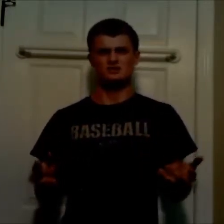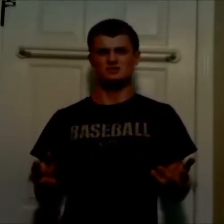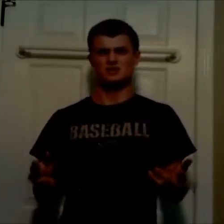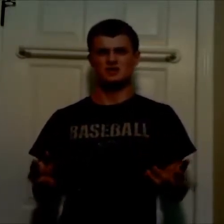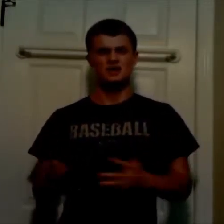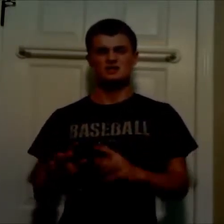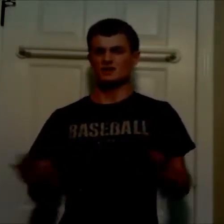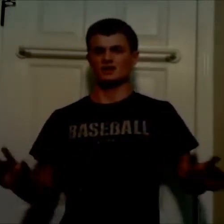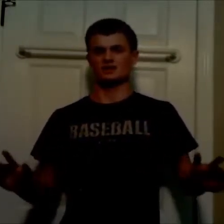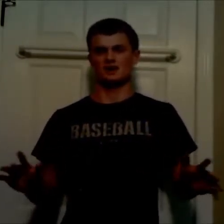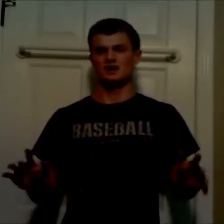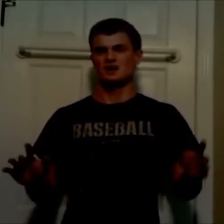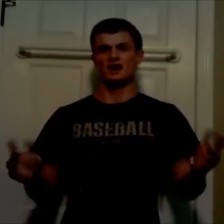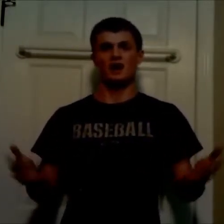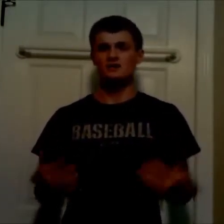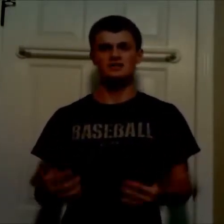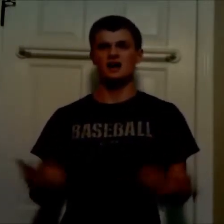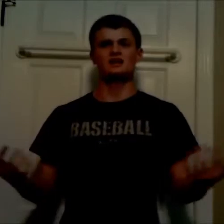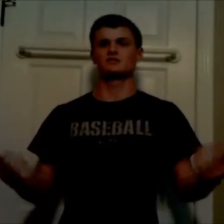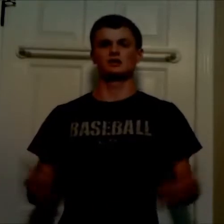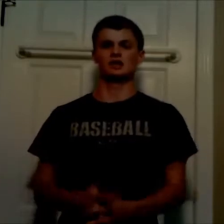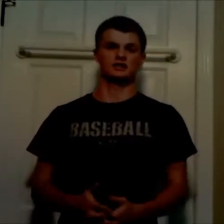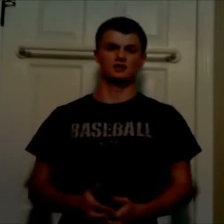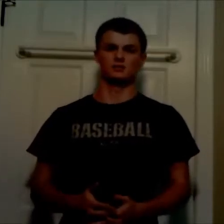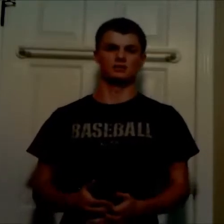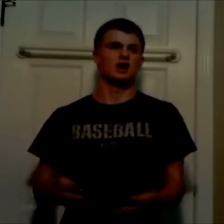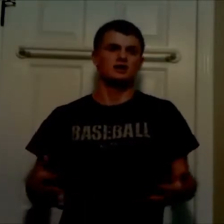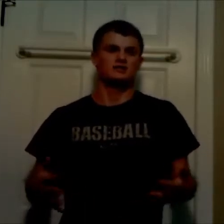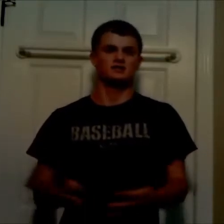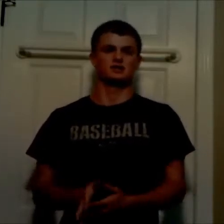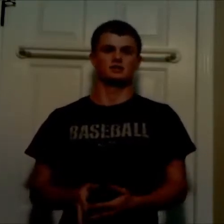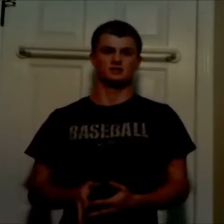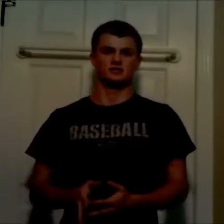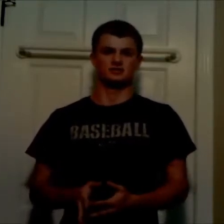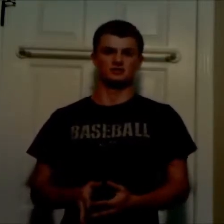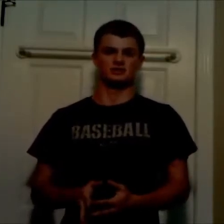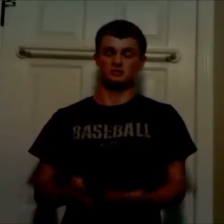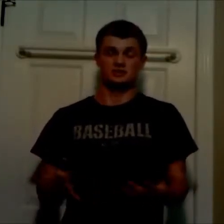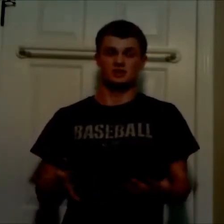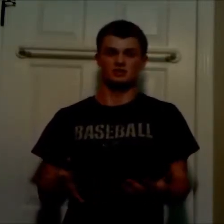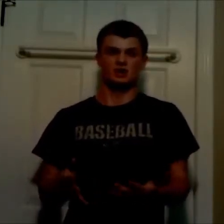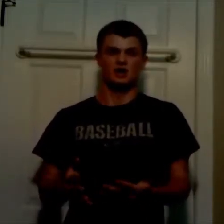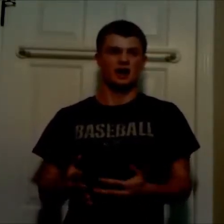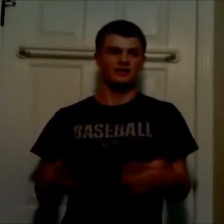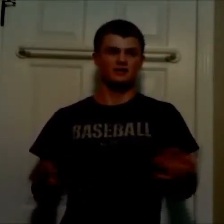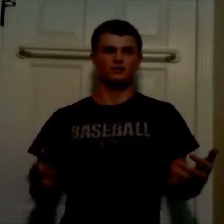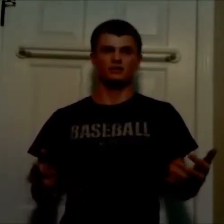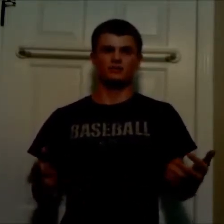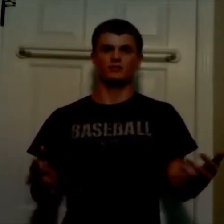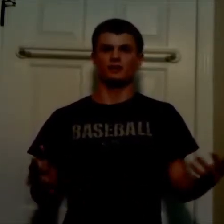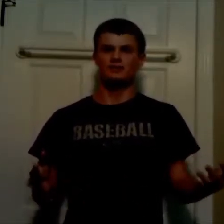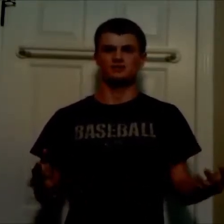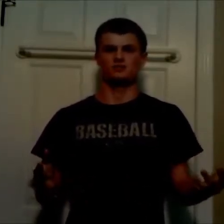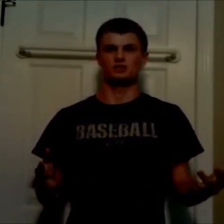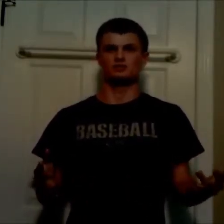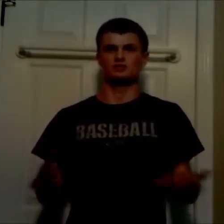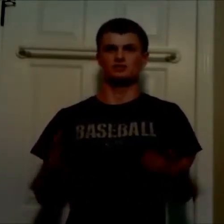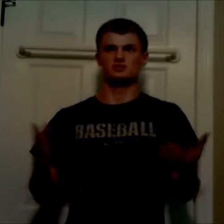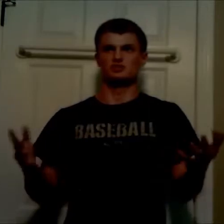2010? Something like that. And, honestly, I didn't really like it that much. I didn't think it was that good. I think the only people liked it so much was because the